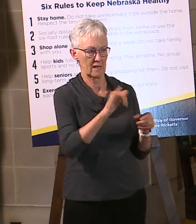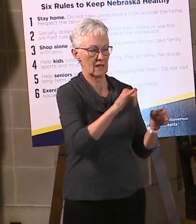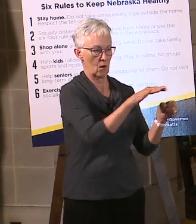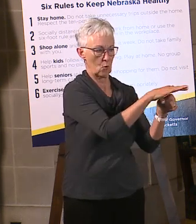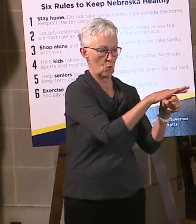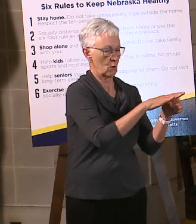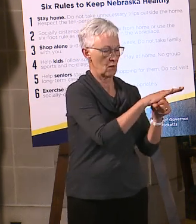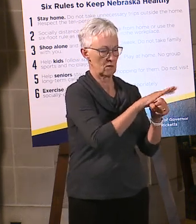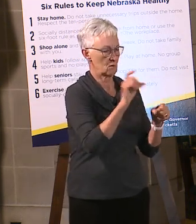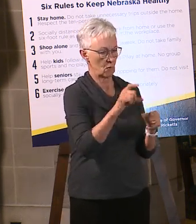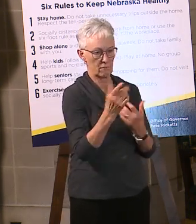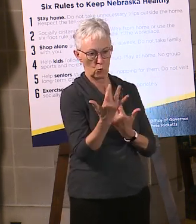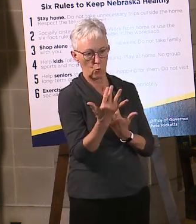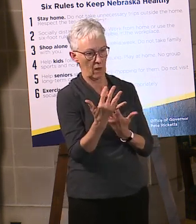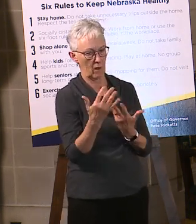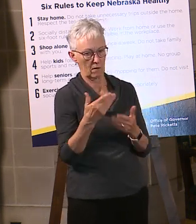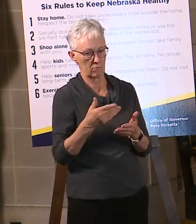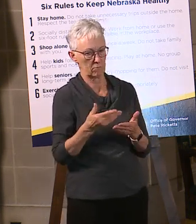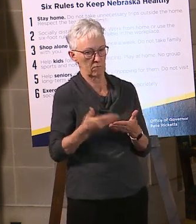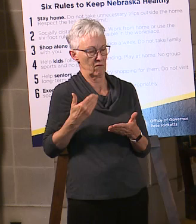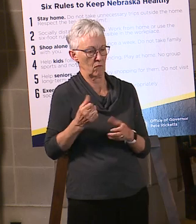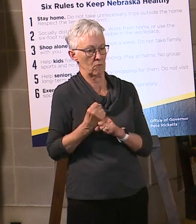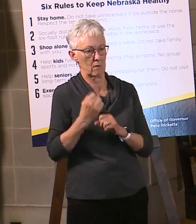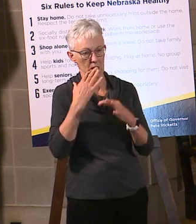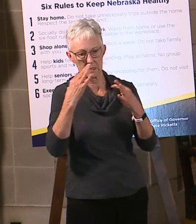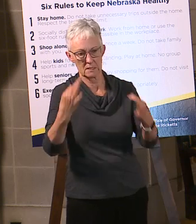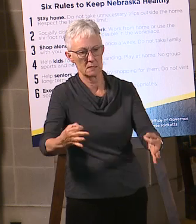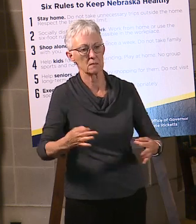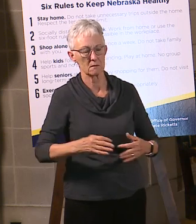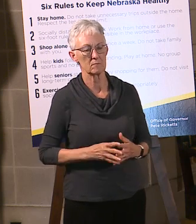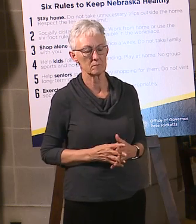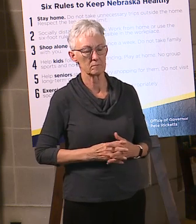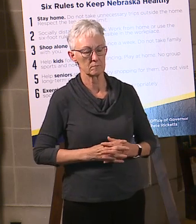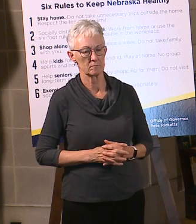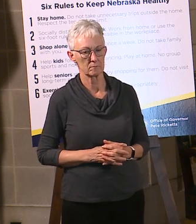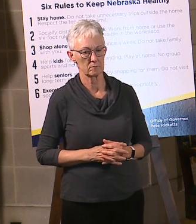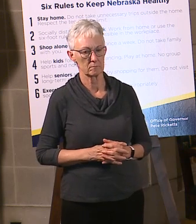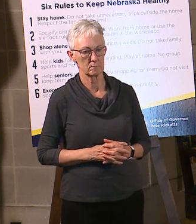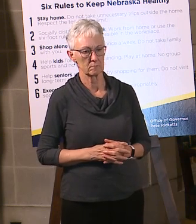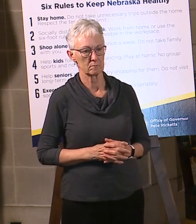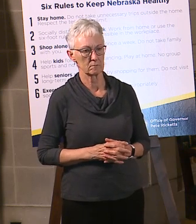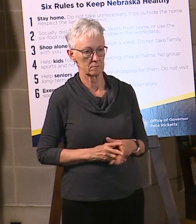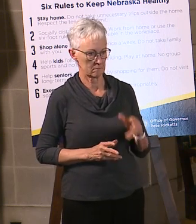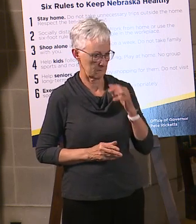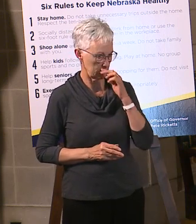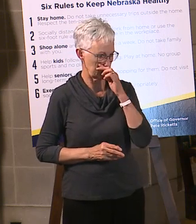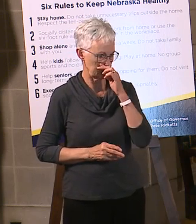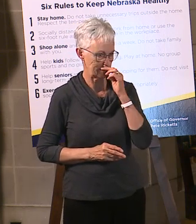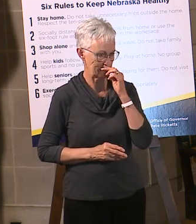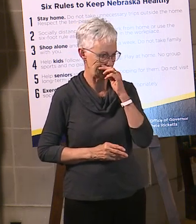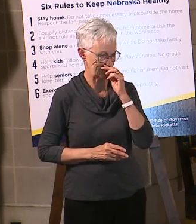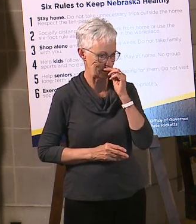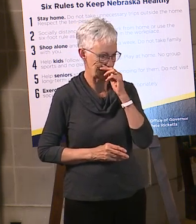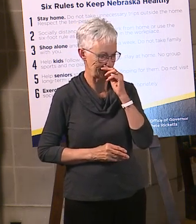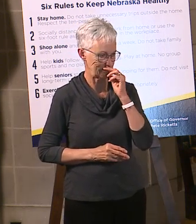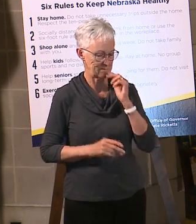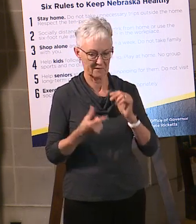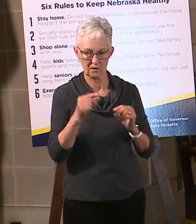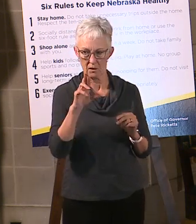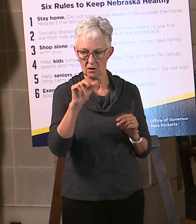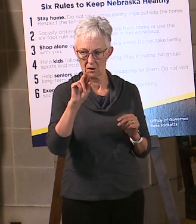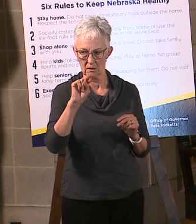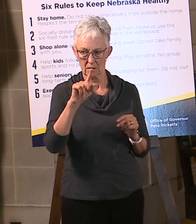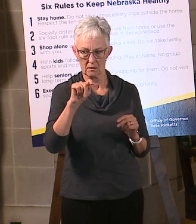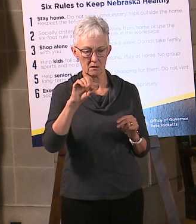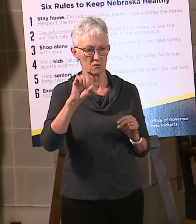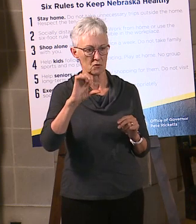stay tuned. Grant Schulte wants to know what you think of the business survey findings. Is there anything the state should be doing in reaction to it? Grant Schulte wants